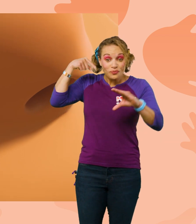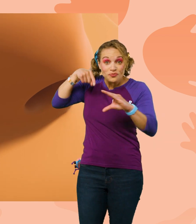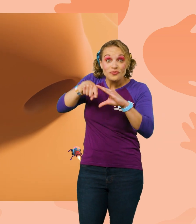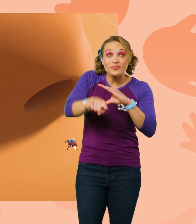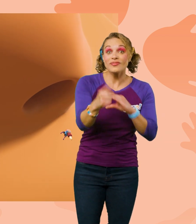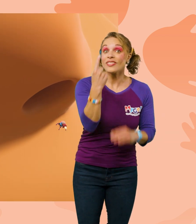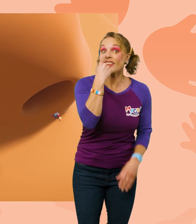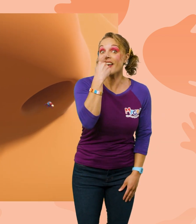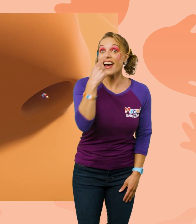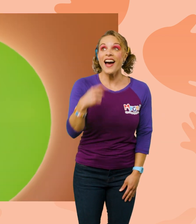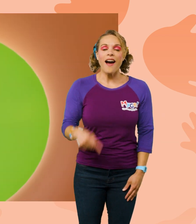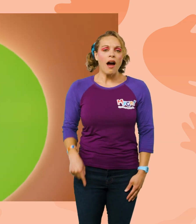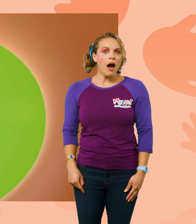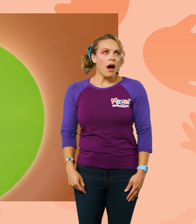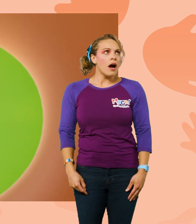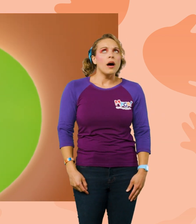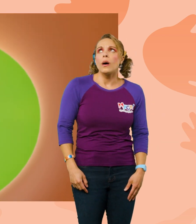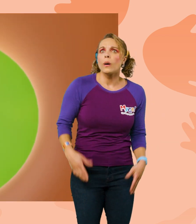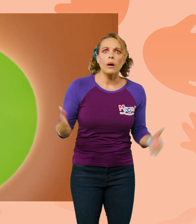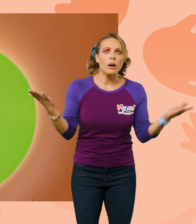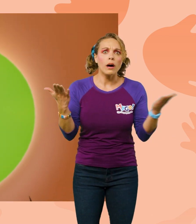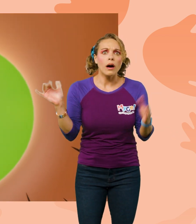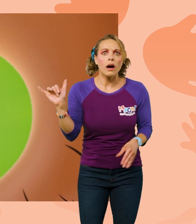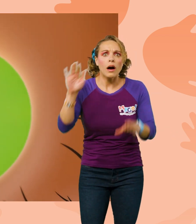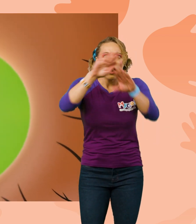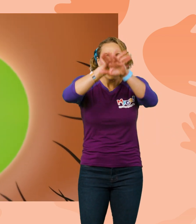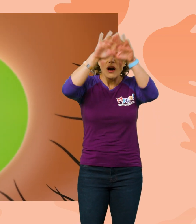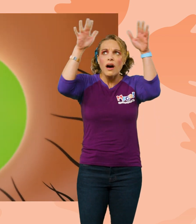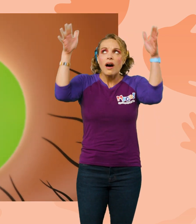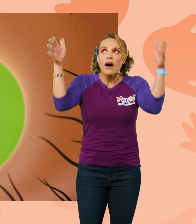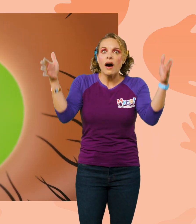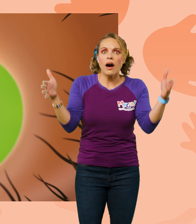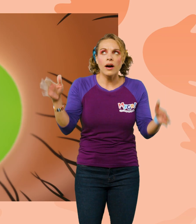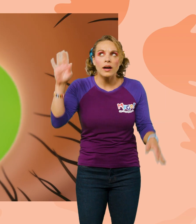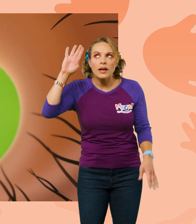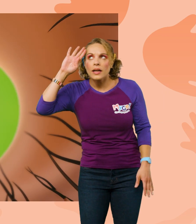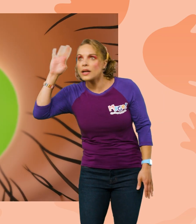nose we go! It's like a cave in here! Hello!